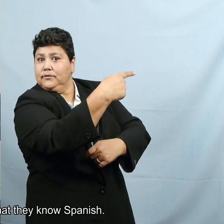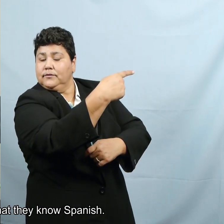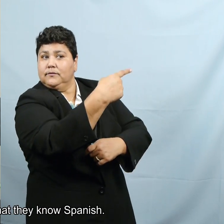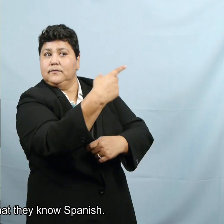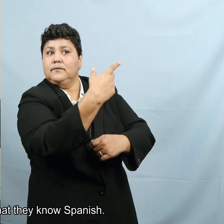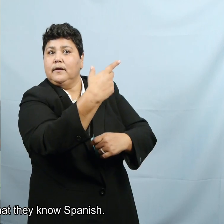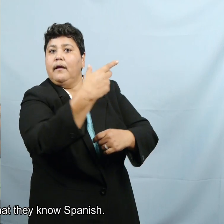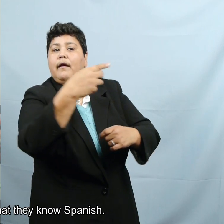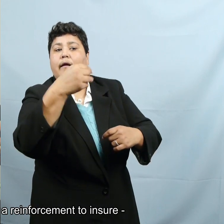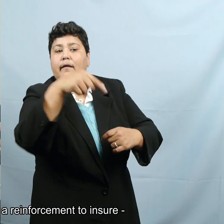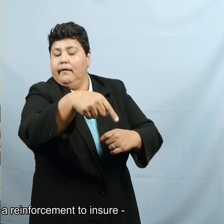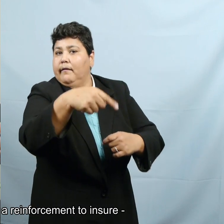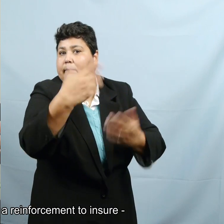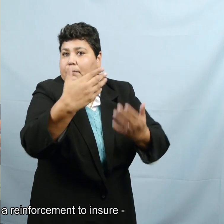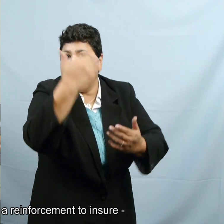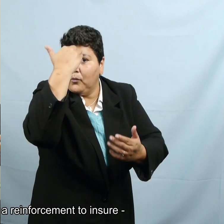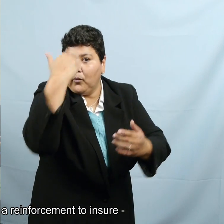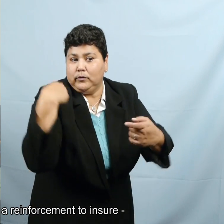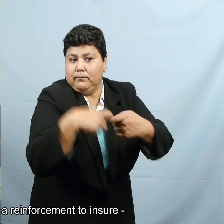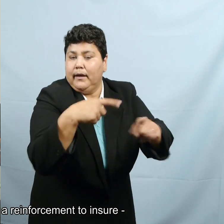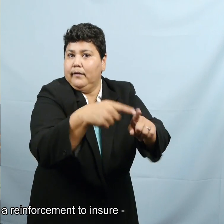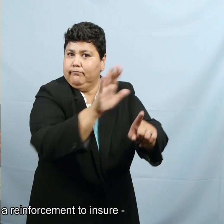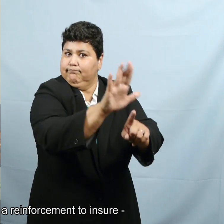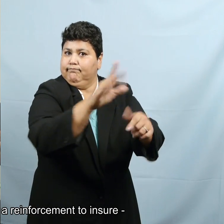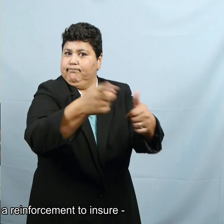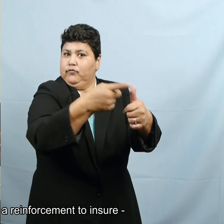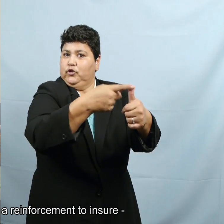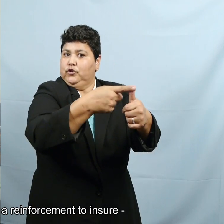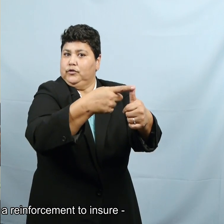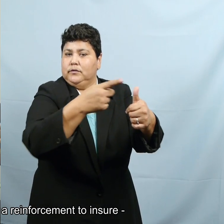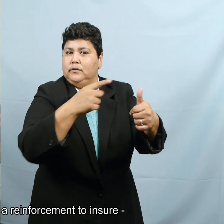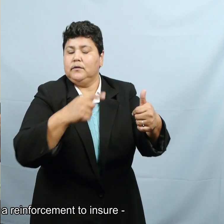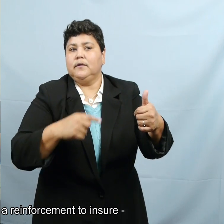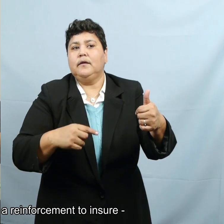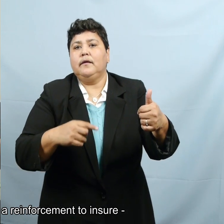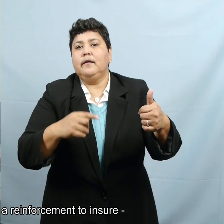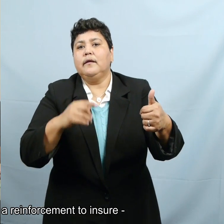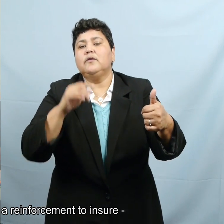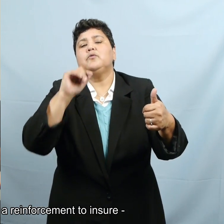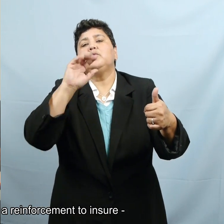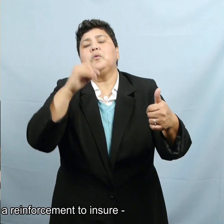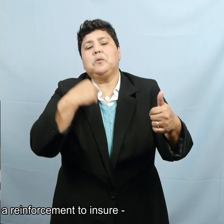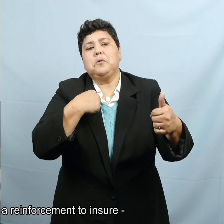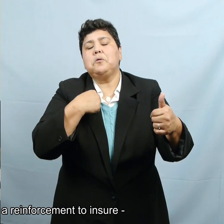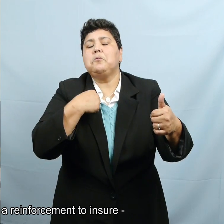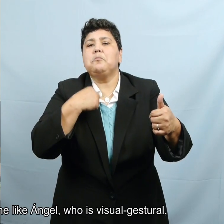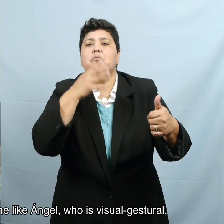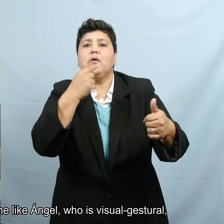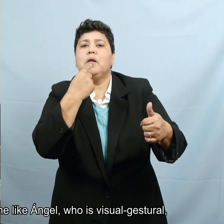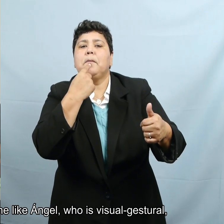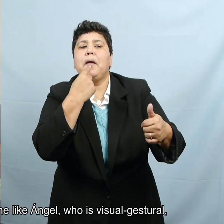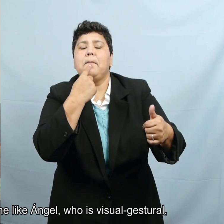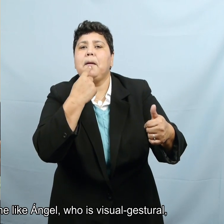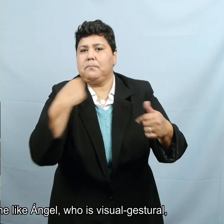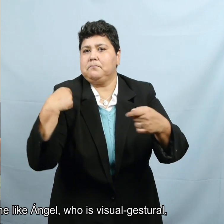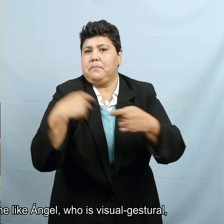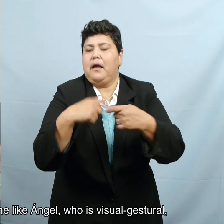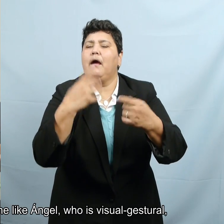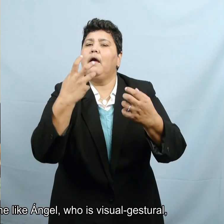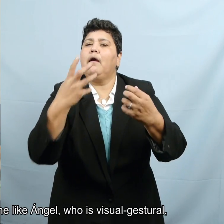and that they know Spanish. So just as a reinforcement to ensure,